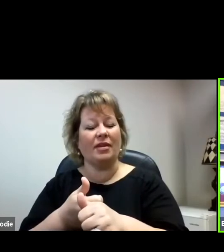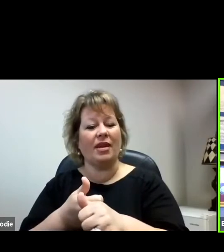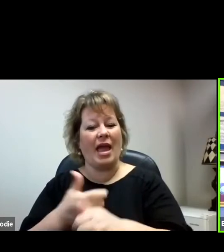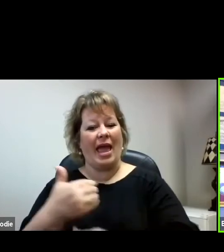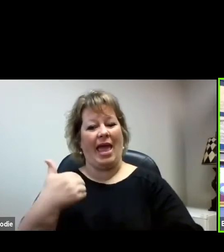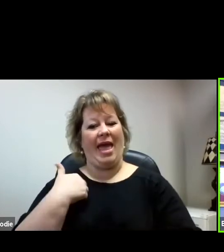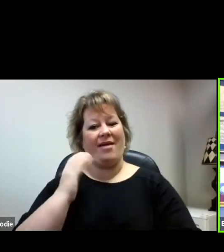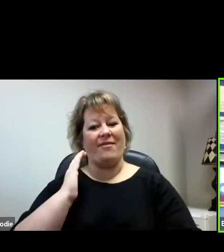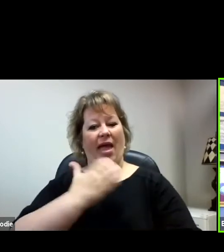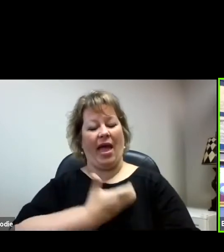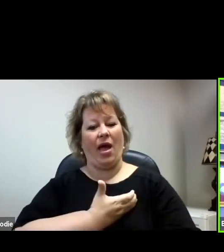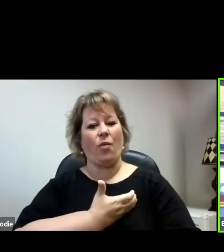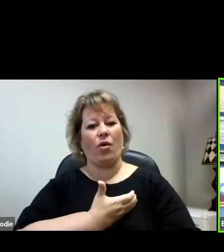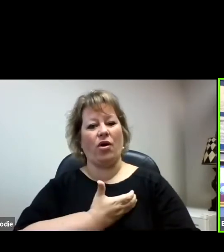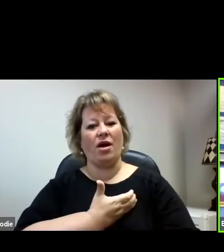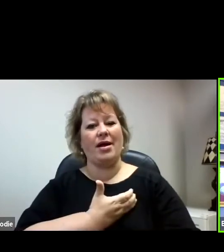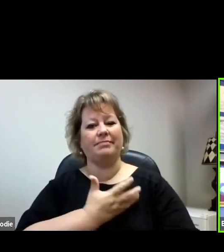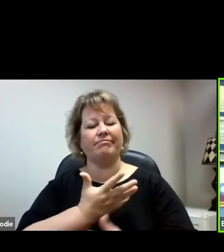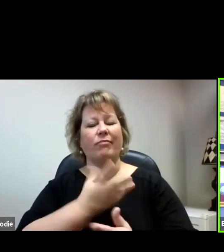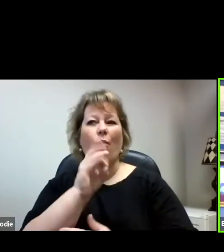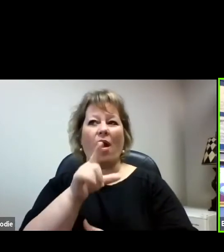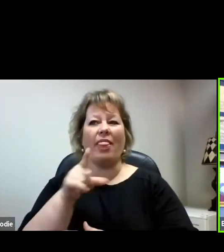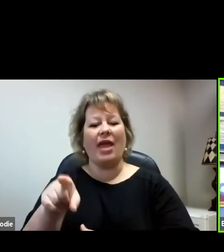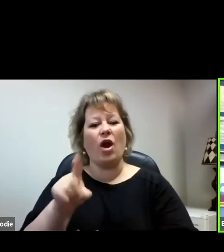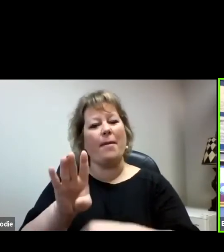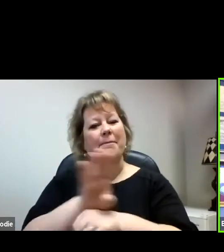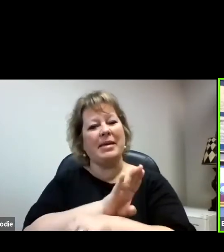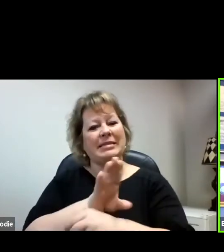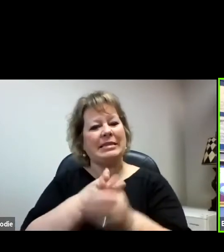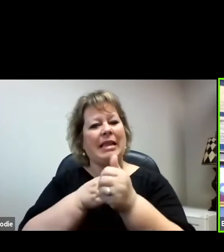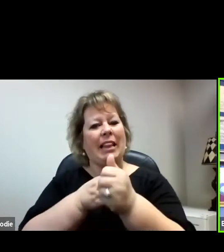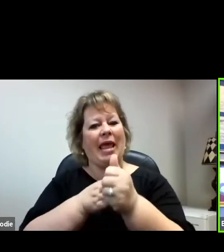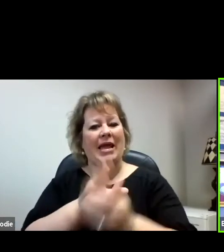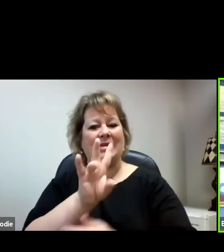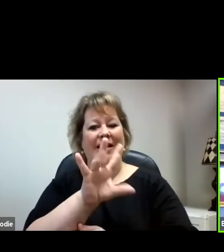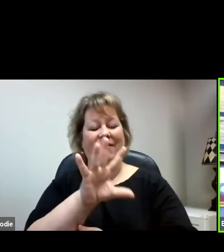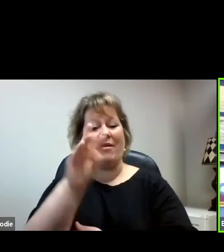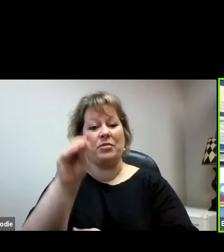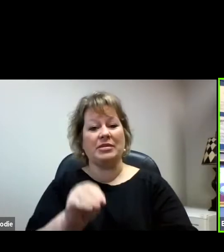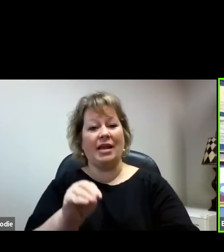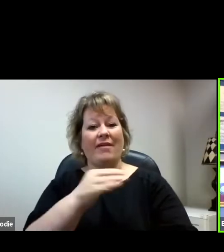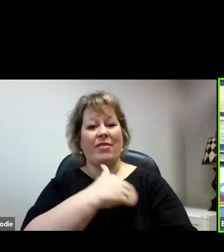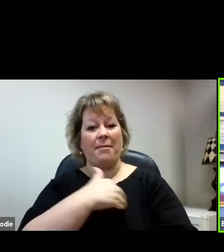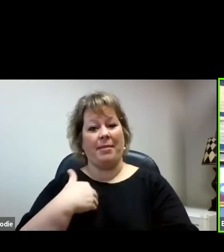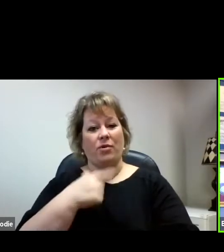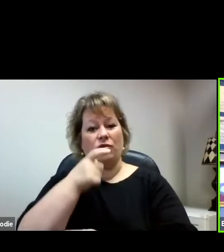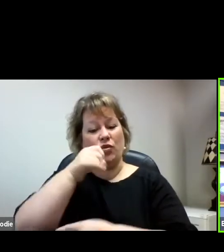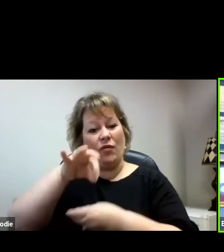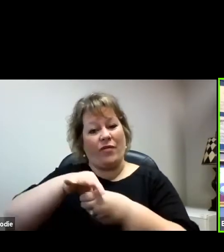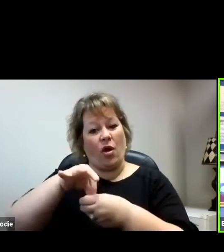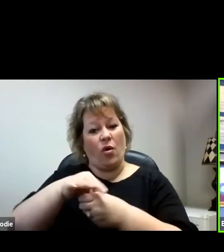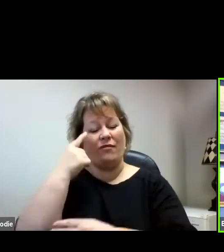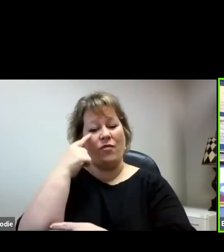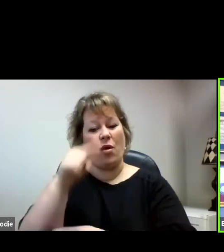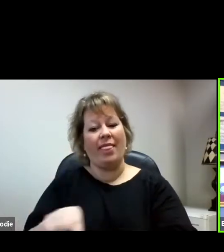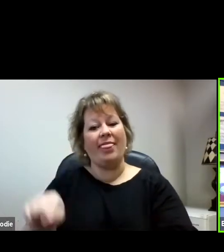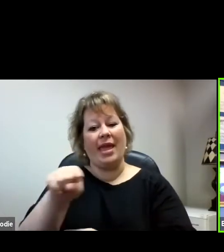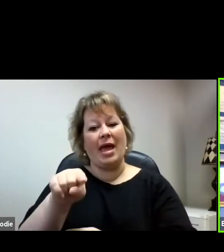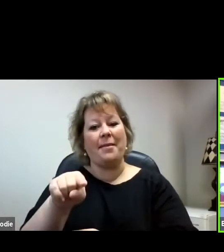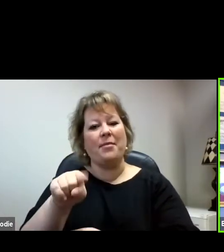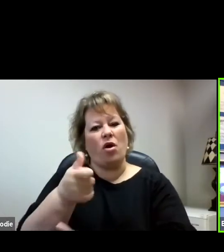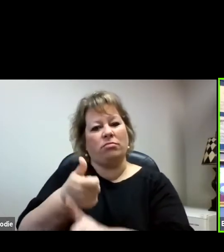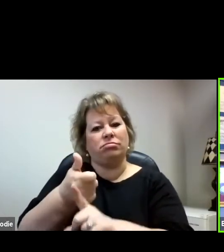-led. 75% of the members that vote in those councils are business